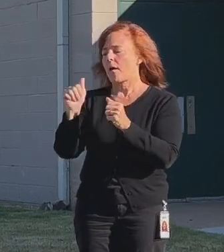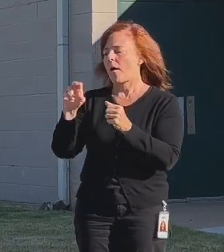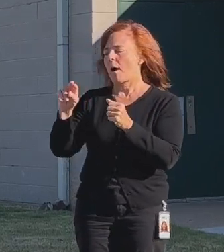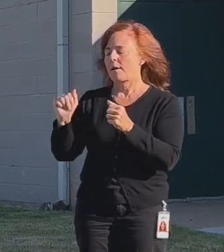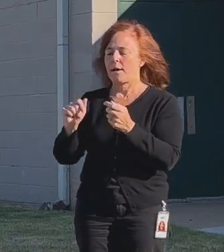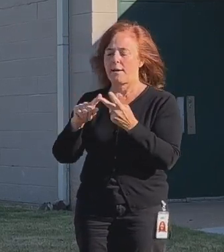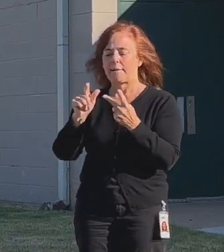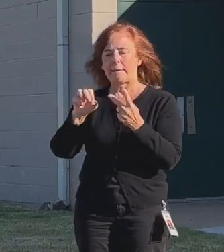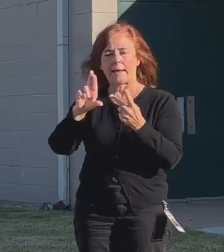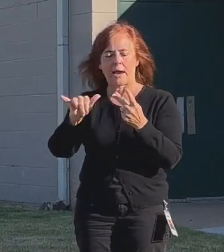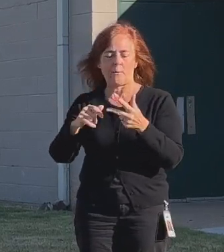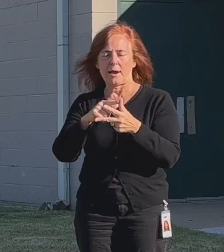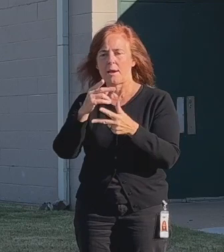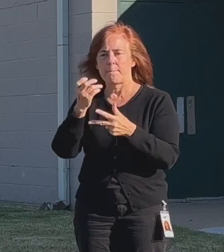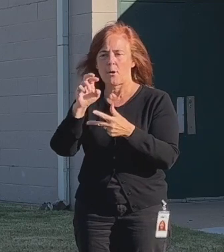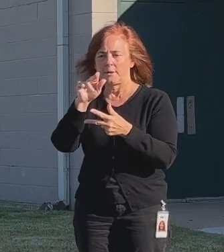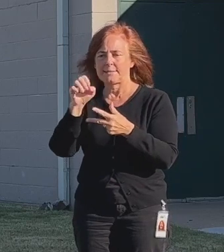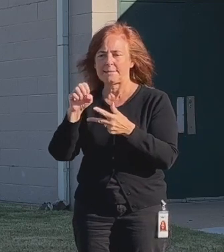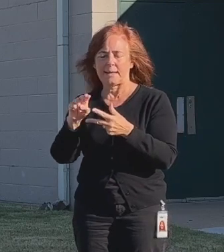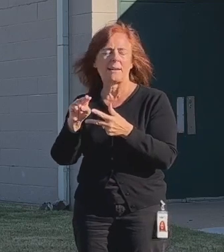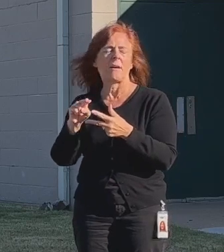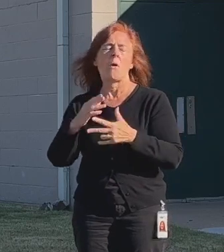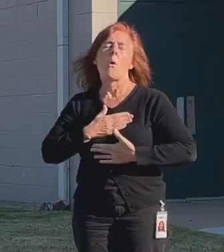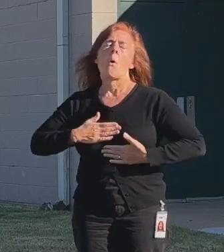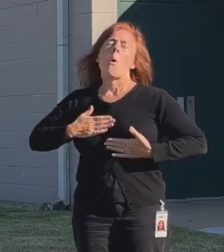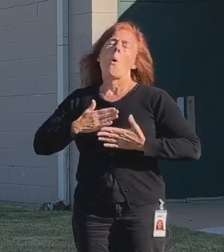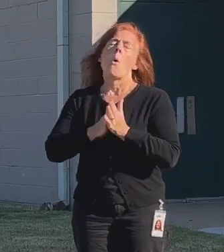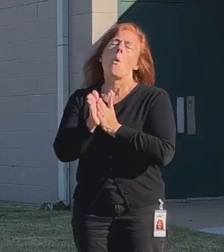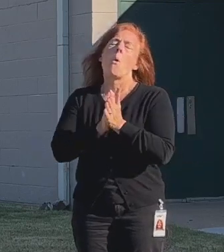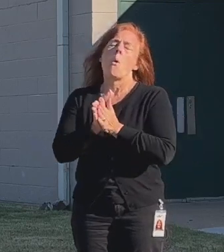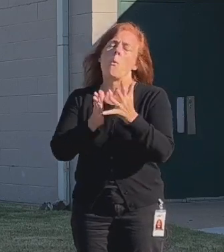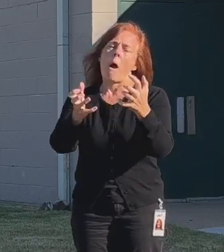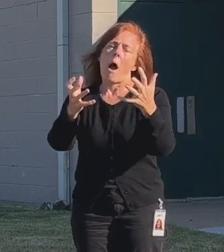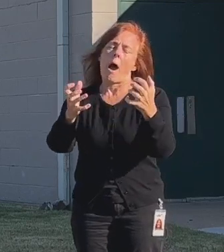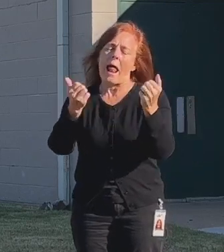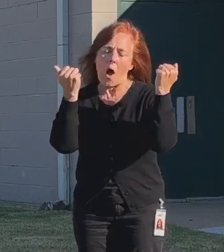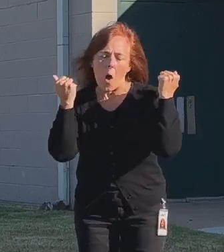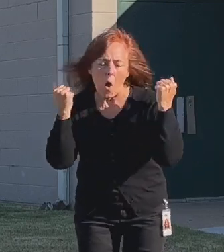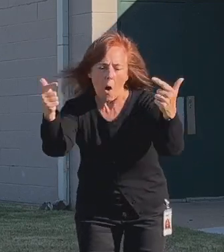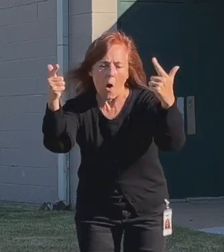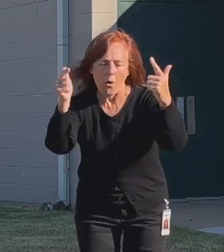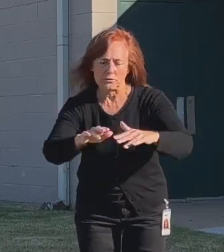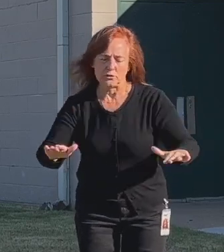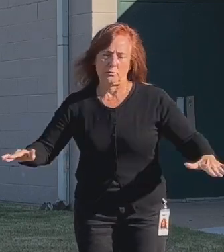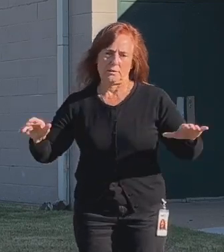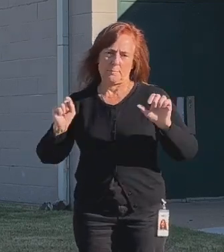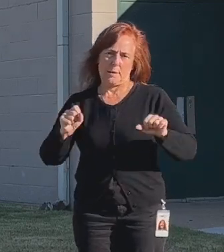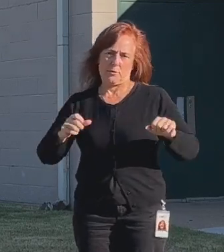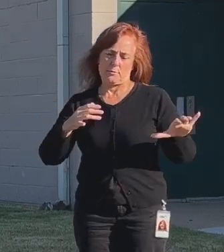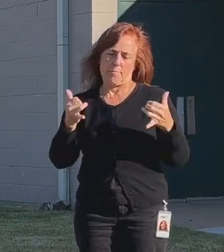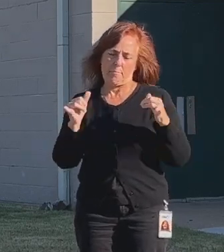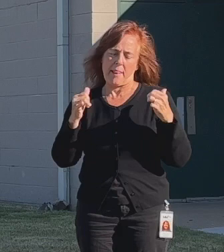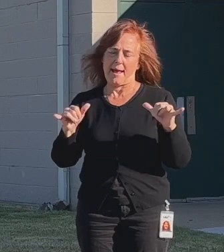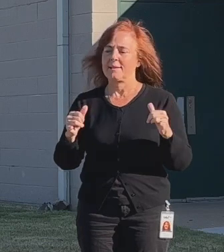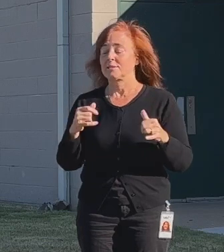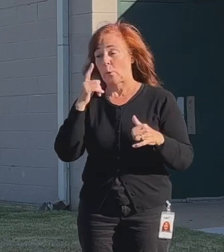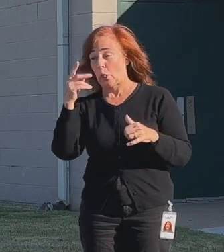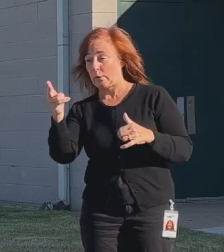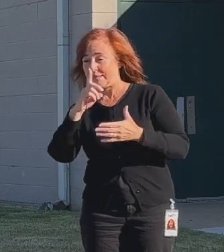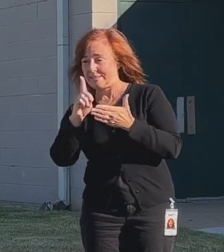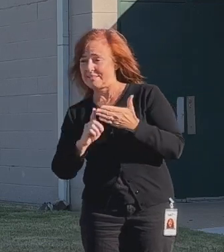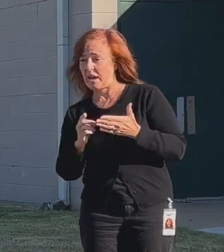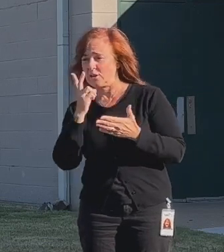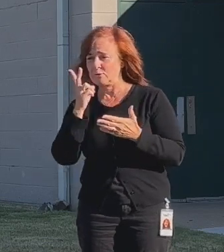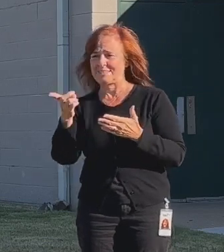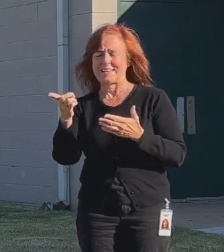Bernstein Foundation, they passionately passionately said we want every kid to be able to play. And so when you look at this design, you